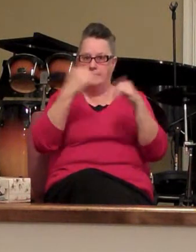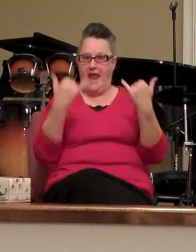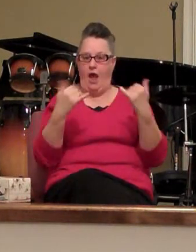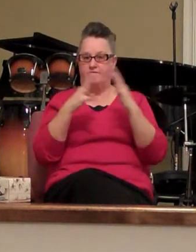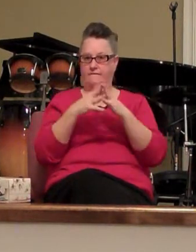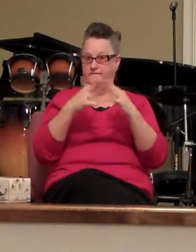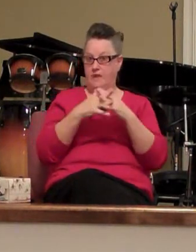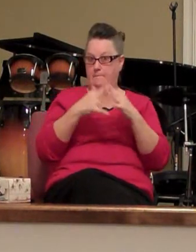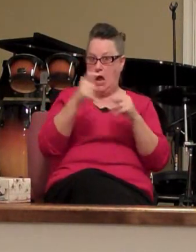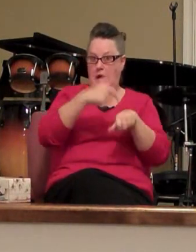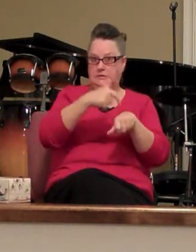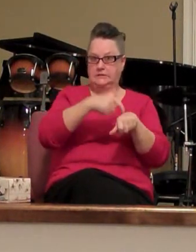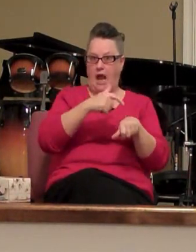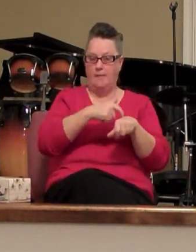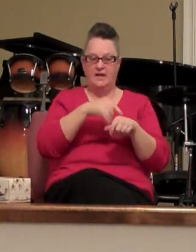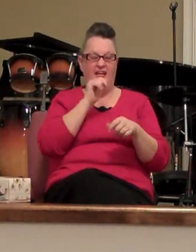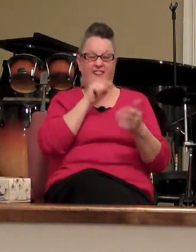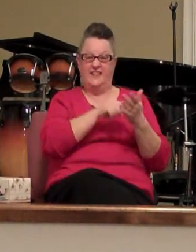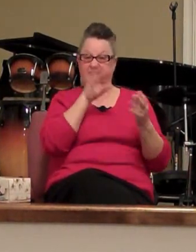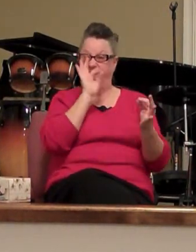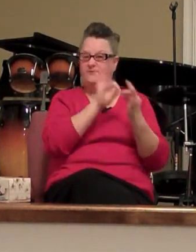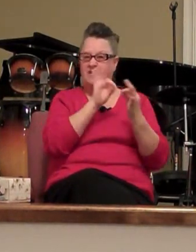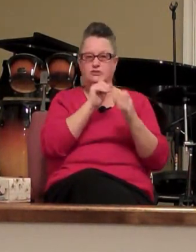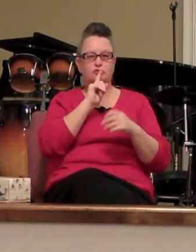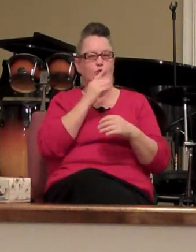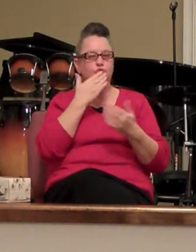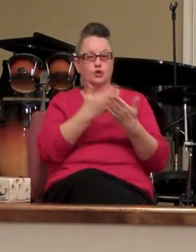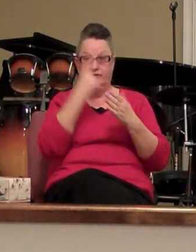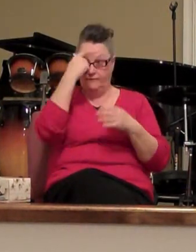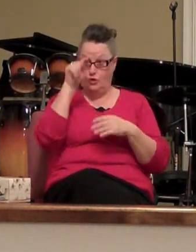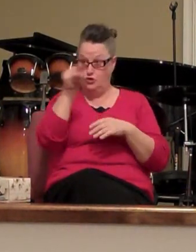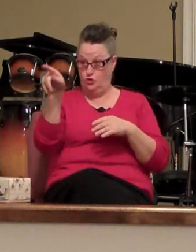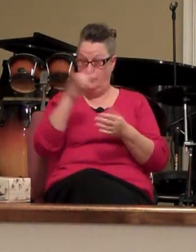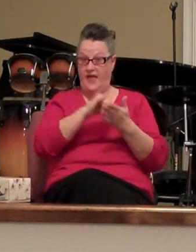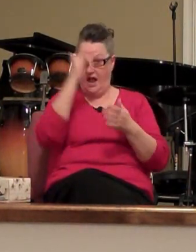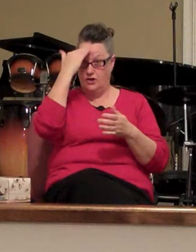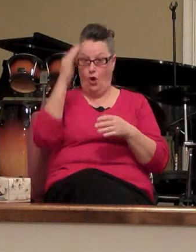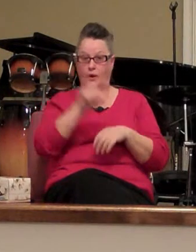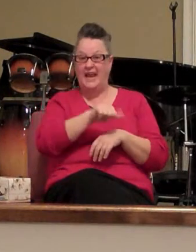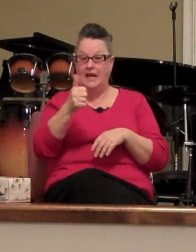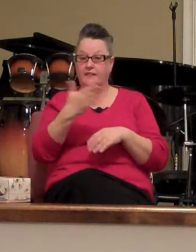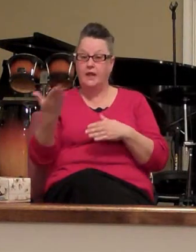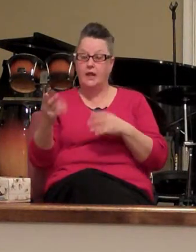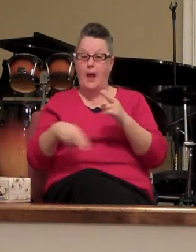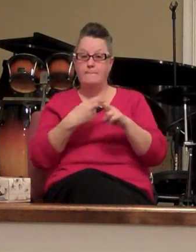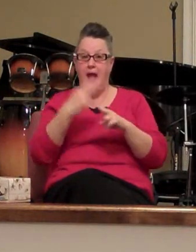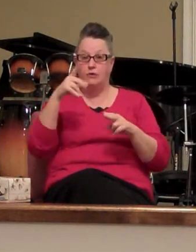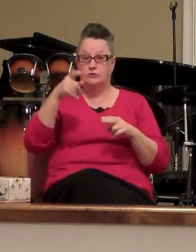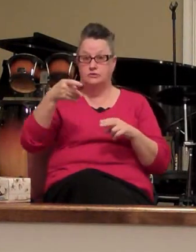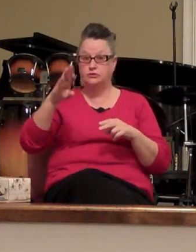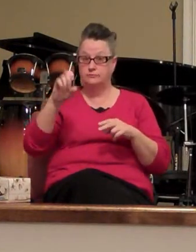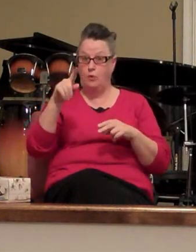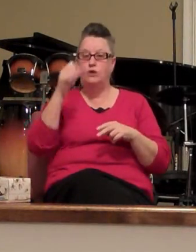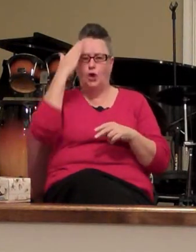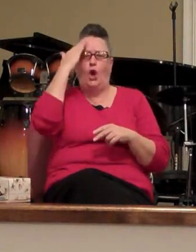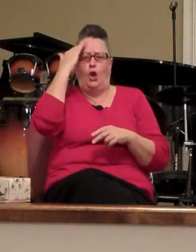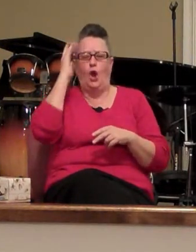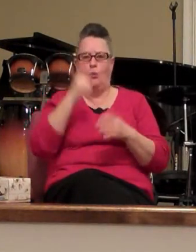this right here fits so well and for you that know anything about sports you'll know exactly where I'm going with this